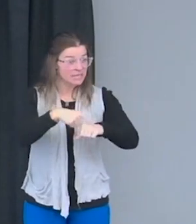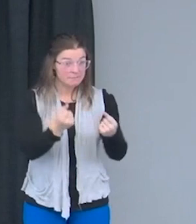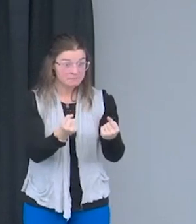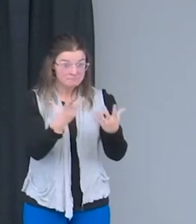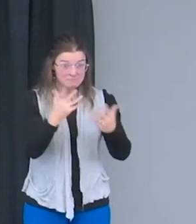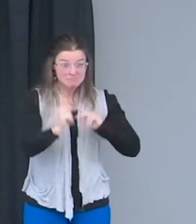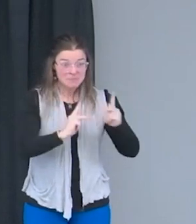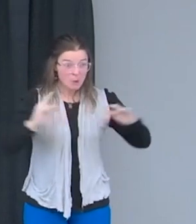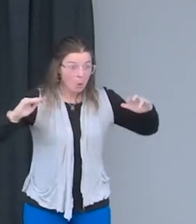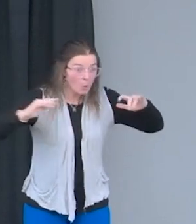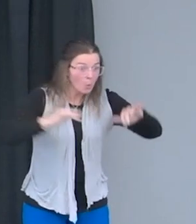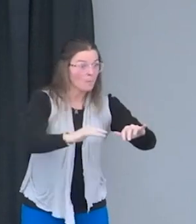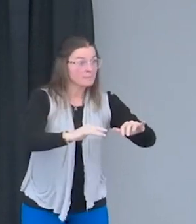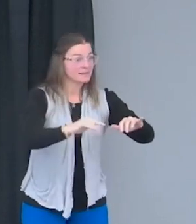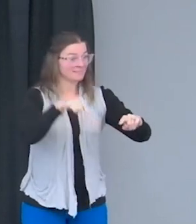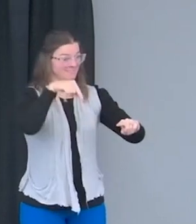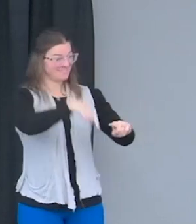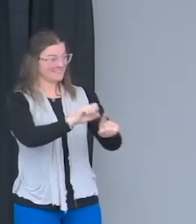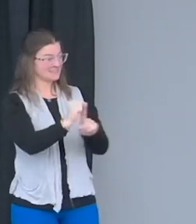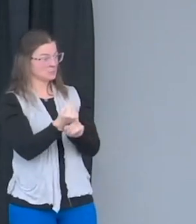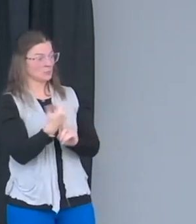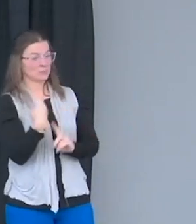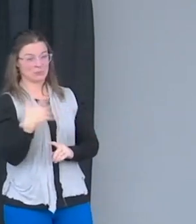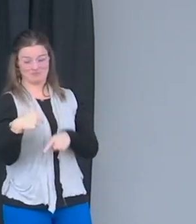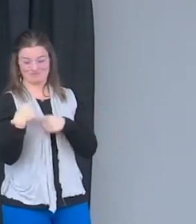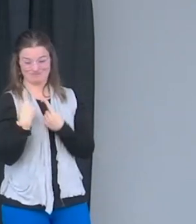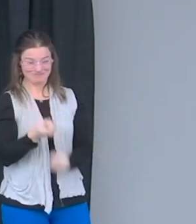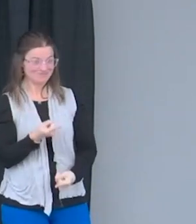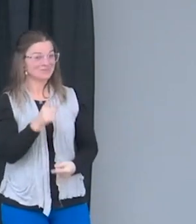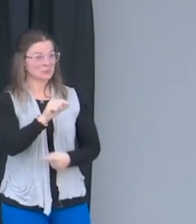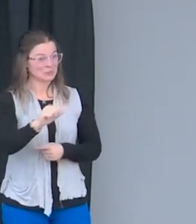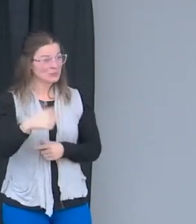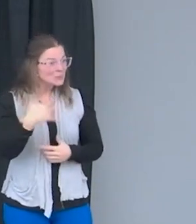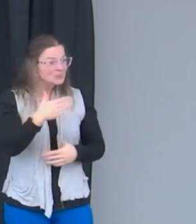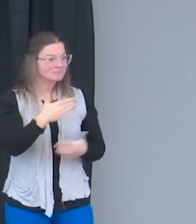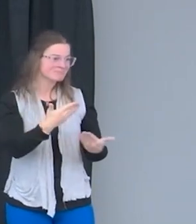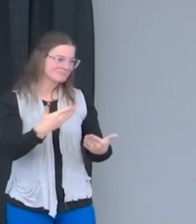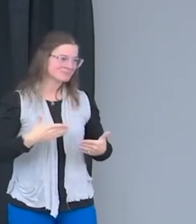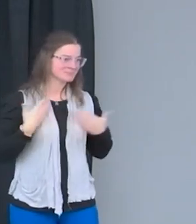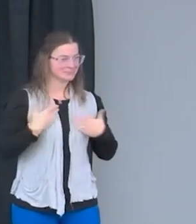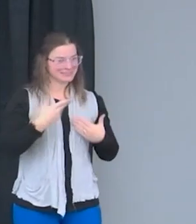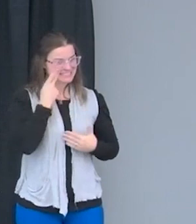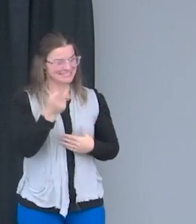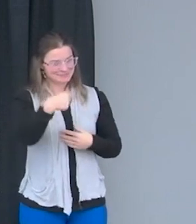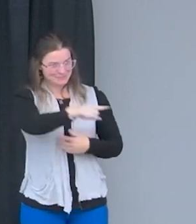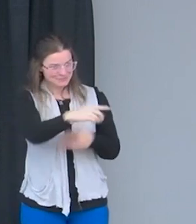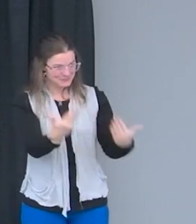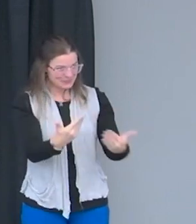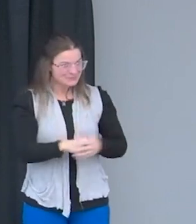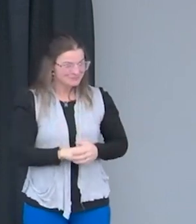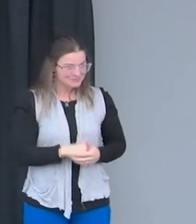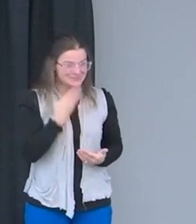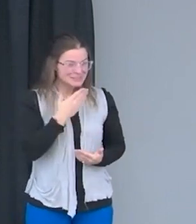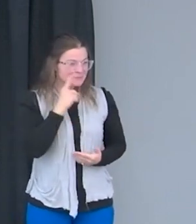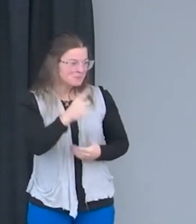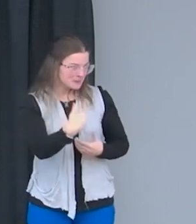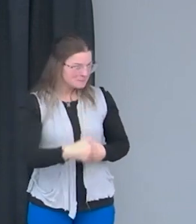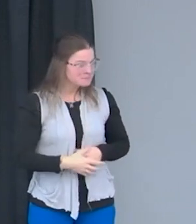people in this setting since the pandemic. So it's great to see everyone here, and thank you very much for coming.